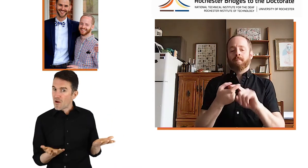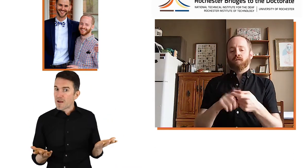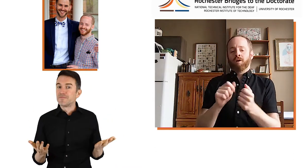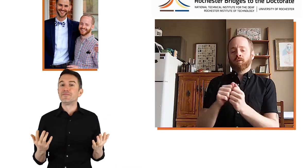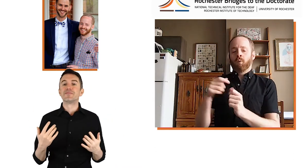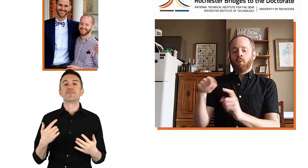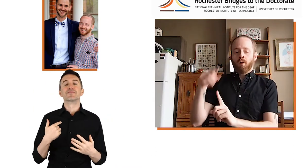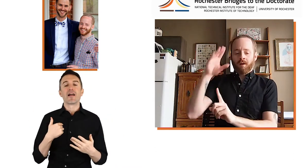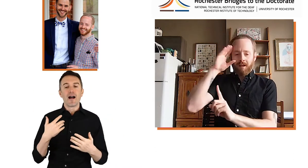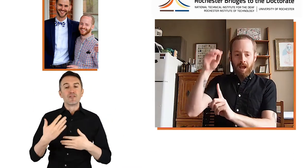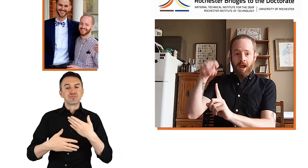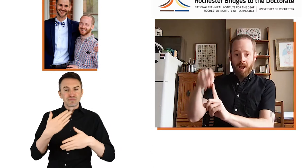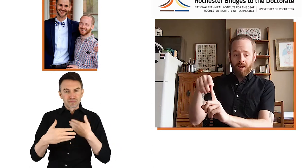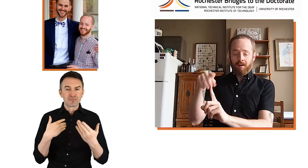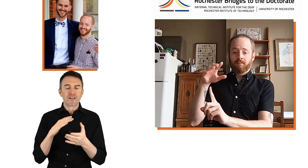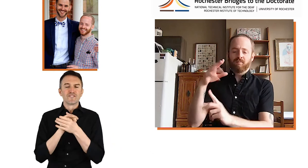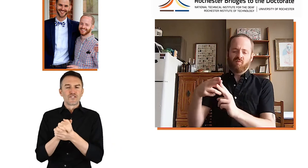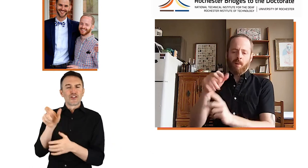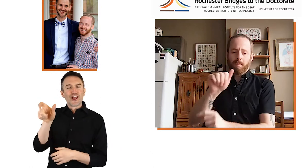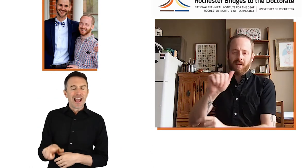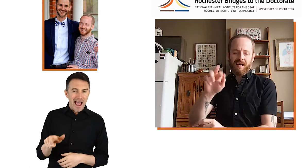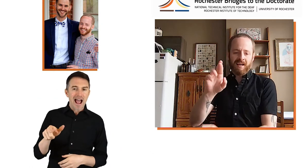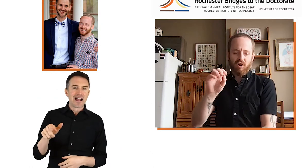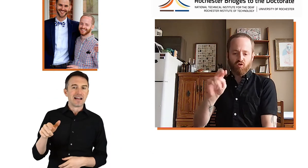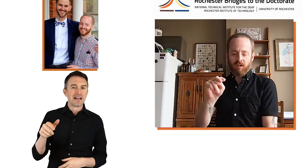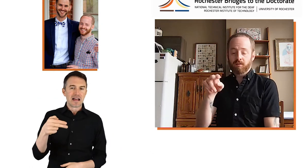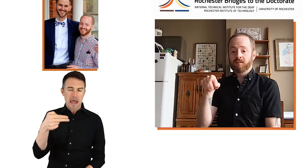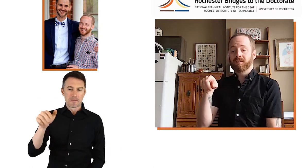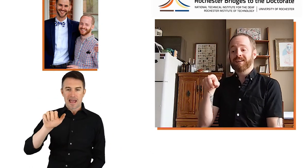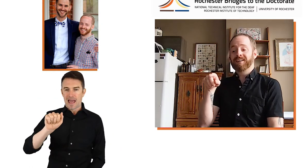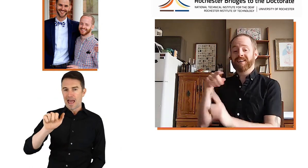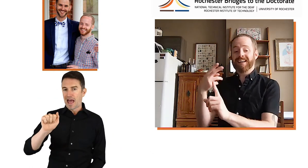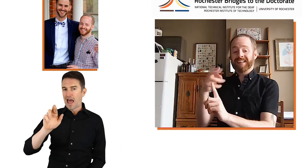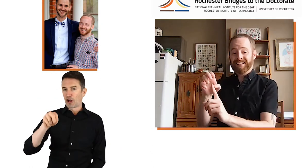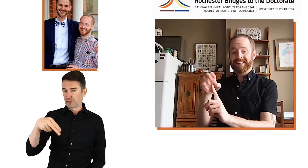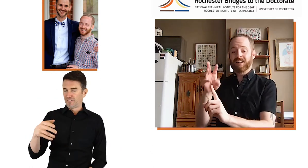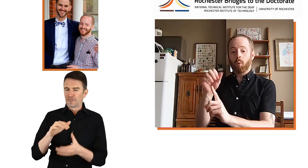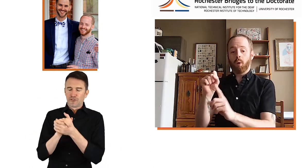When I got to RIT, I became friends with one guy called Aaron.